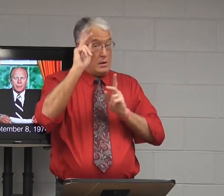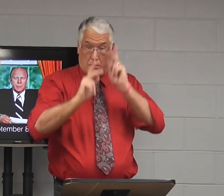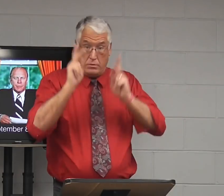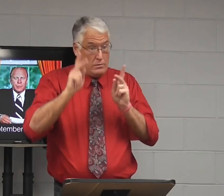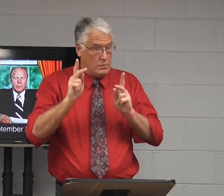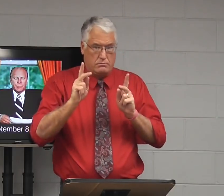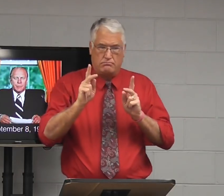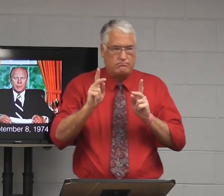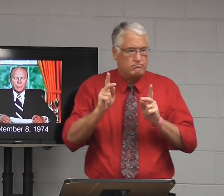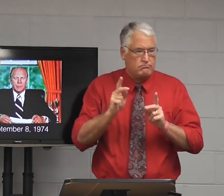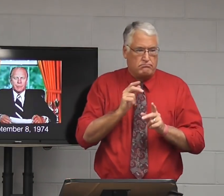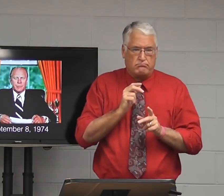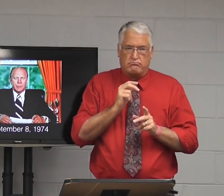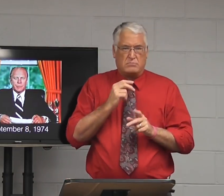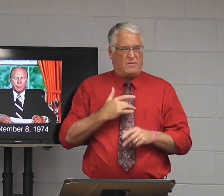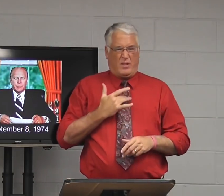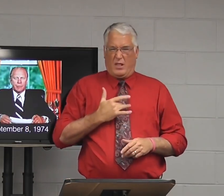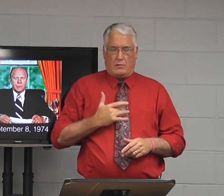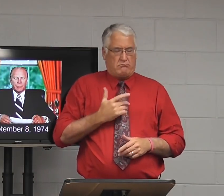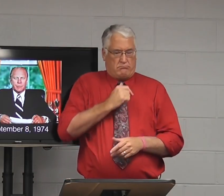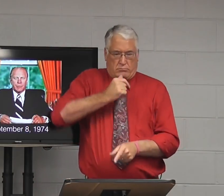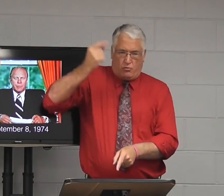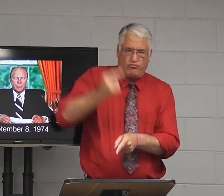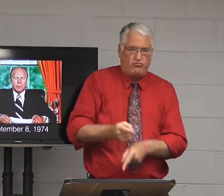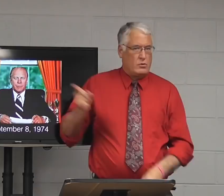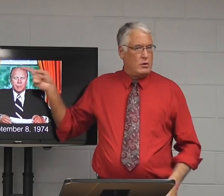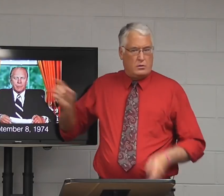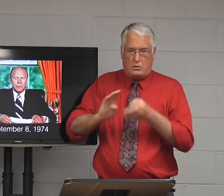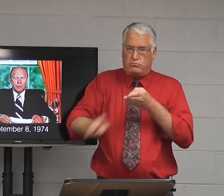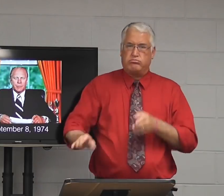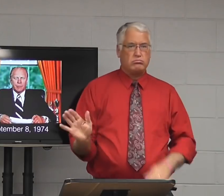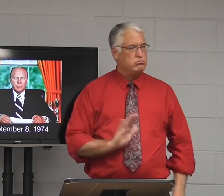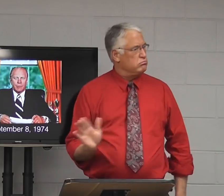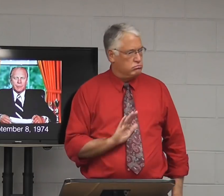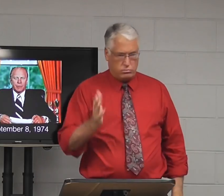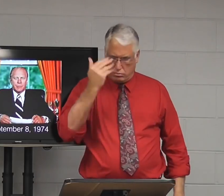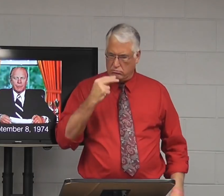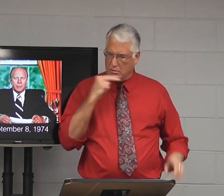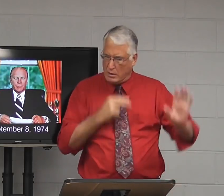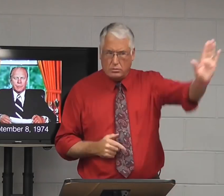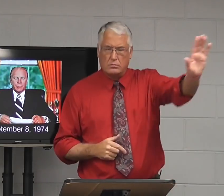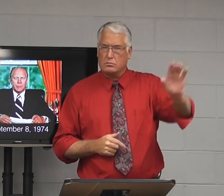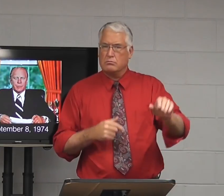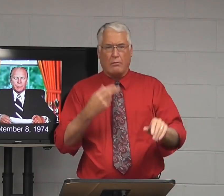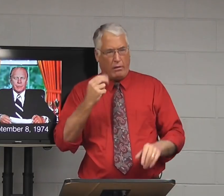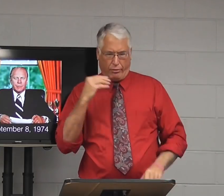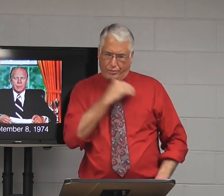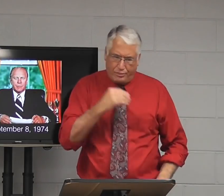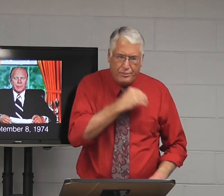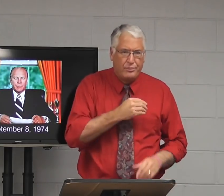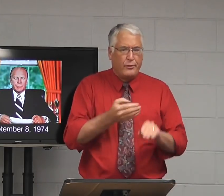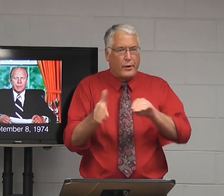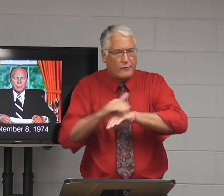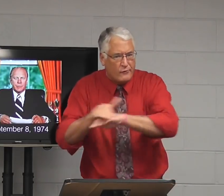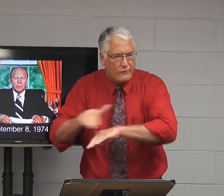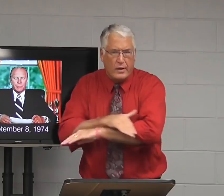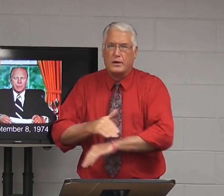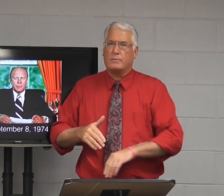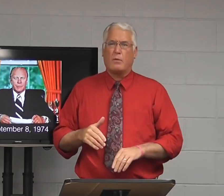upset. The people did not feel that it was right for President Ford to pardon Nixon. He